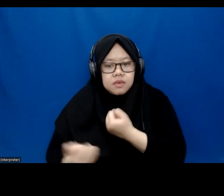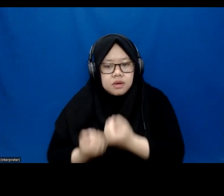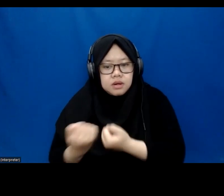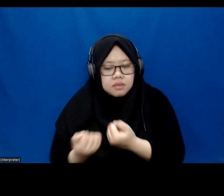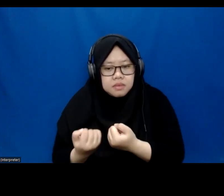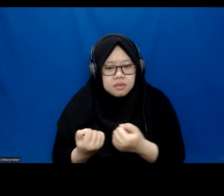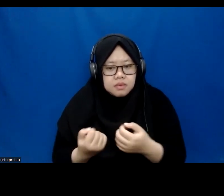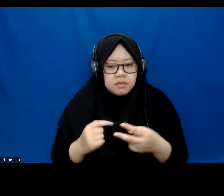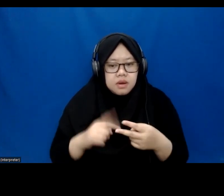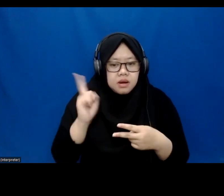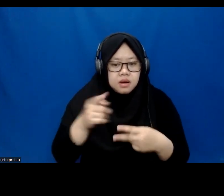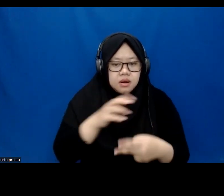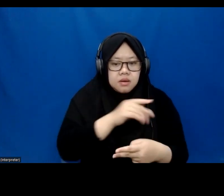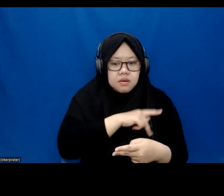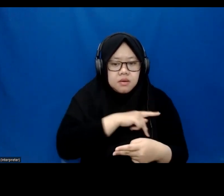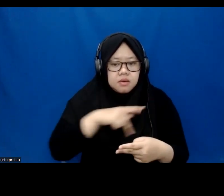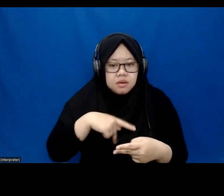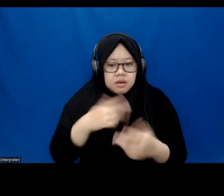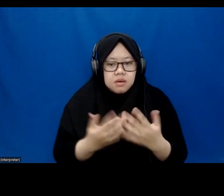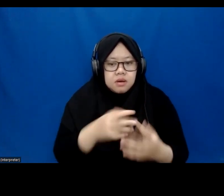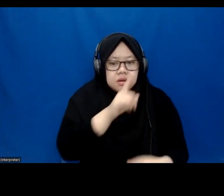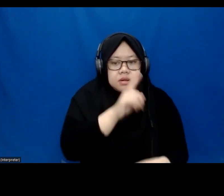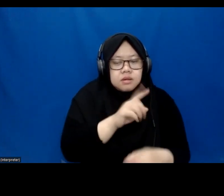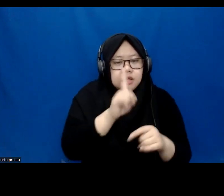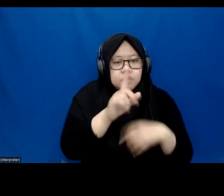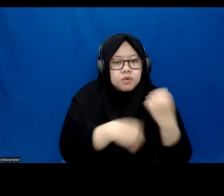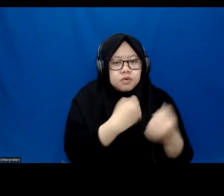employees, they need to hire at least one people with disability.